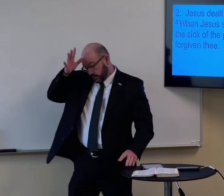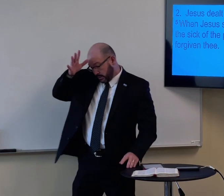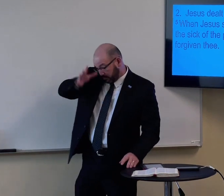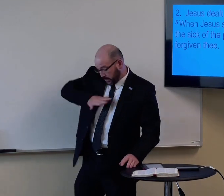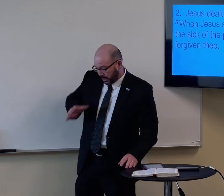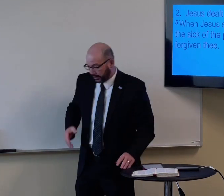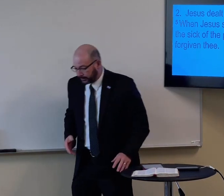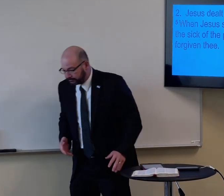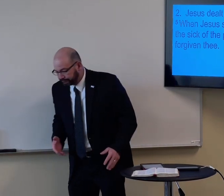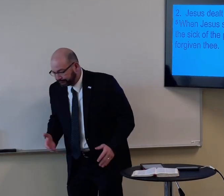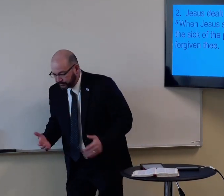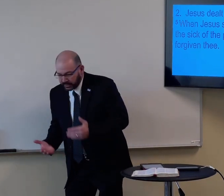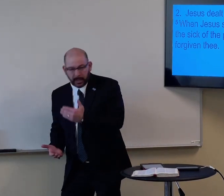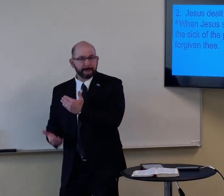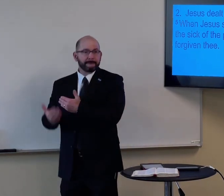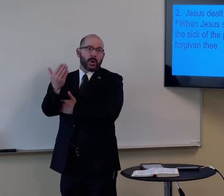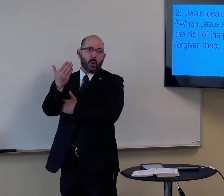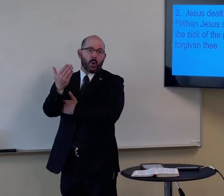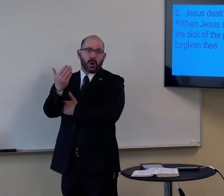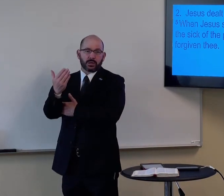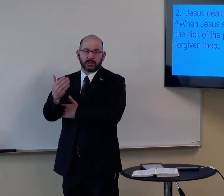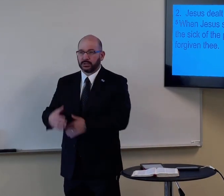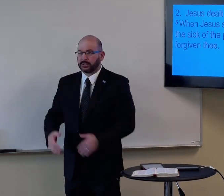You know, for example, a man wakes up in the morning,